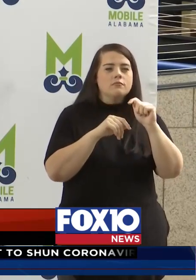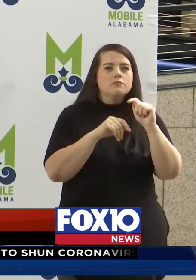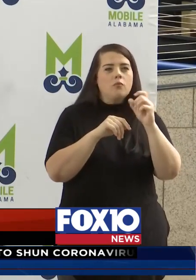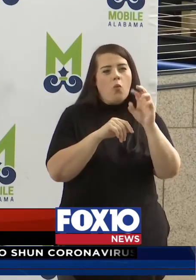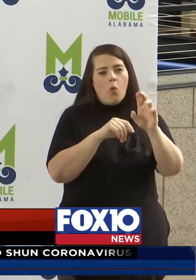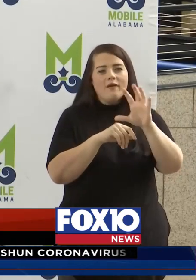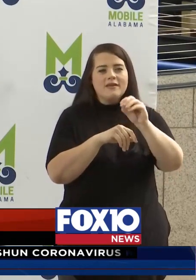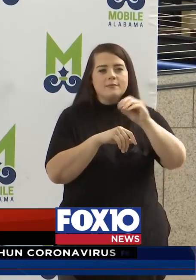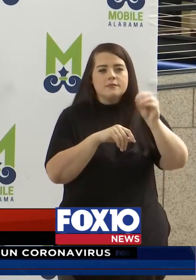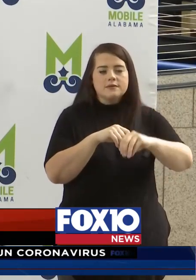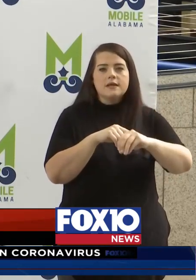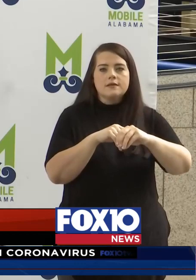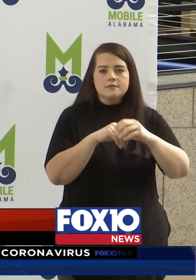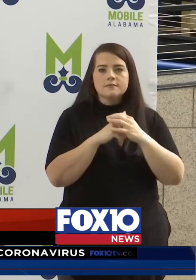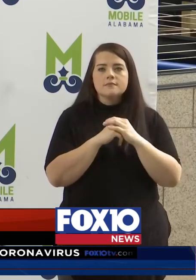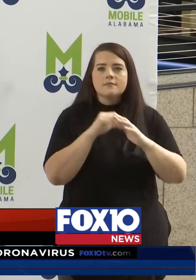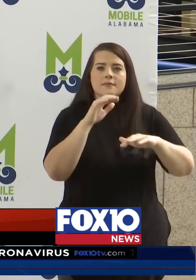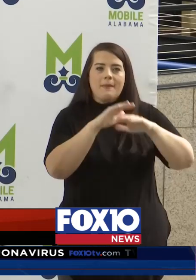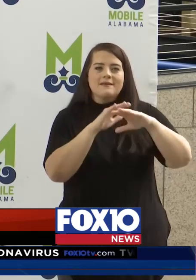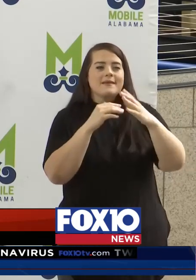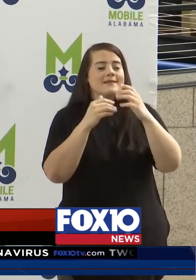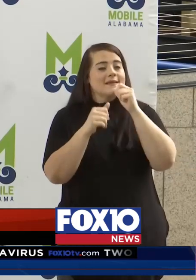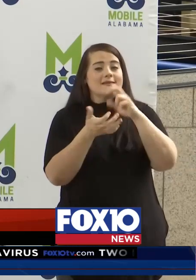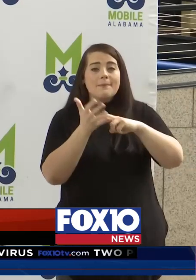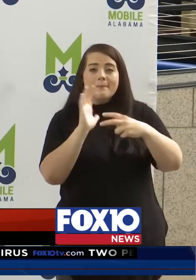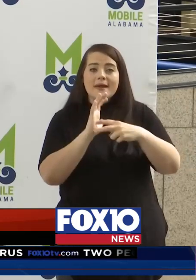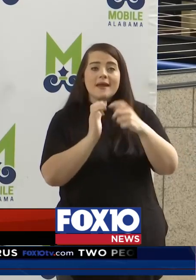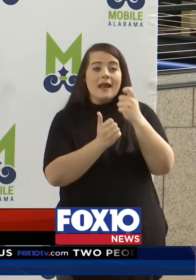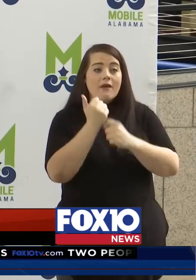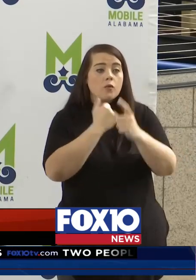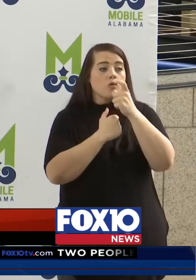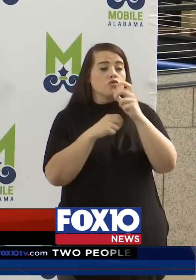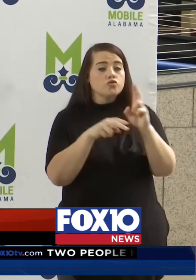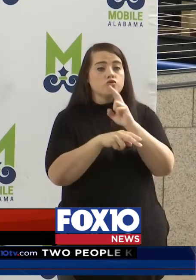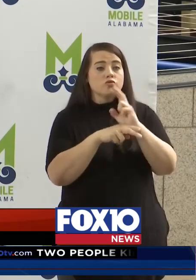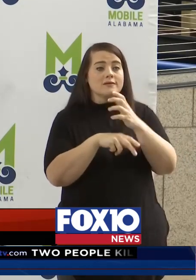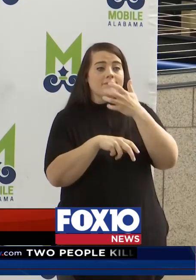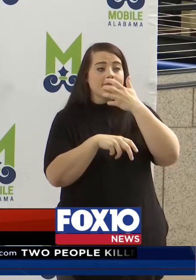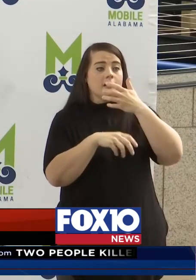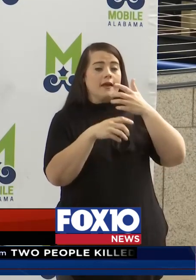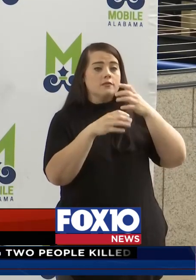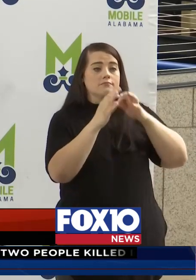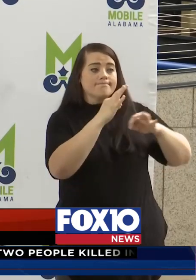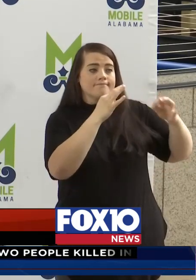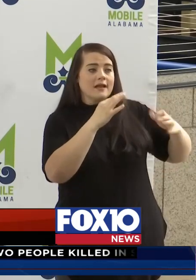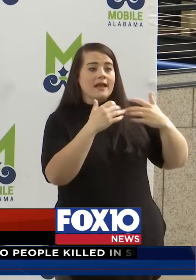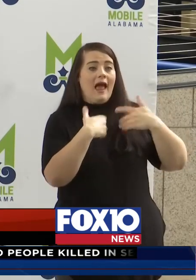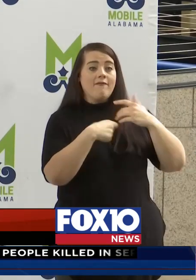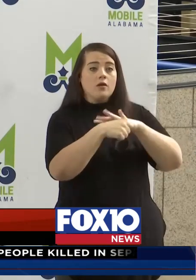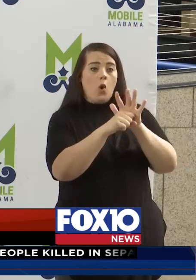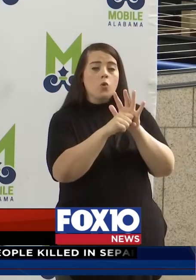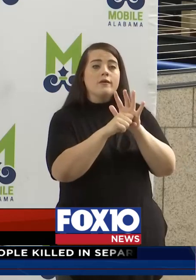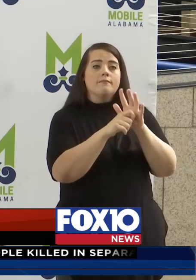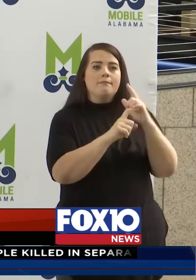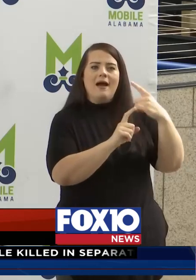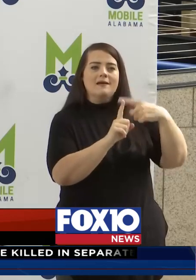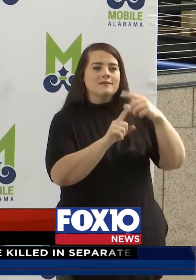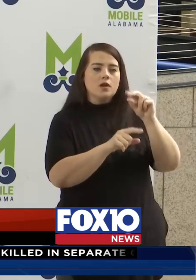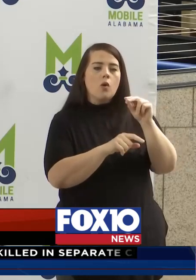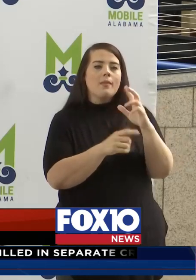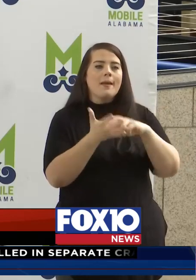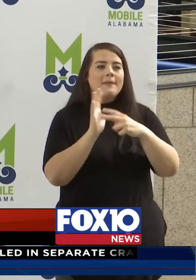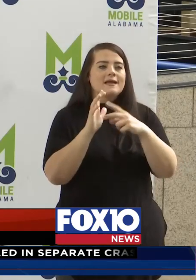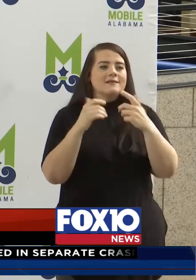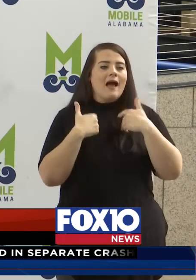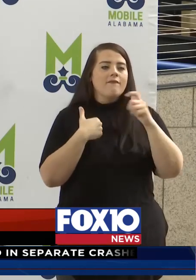capacity. That doesn't mean that everybody on a ventilator is COVID positive. Some of them could be on ventilators for a